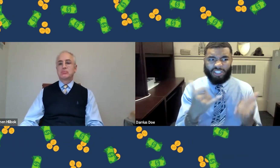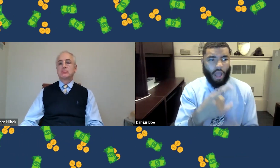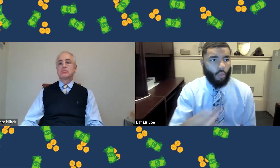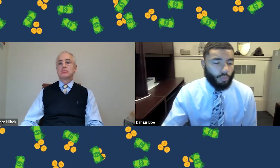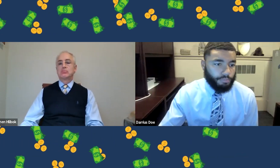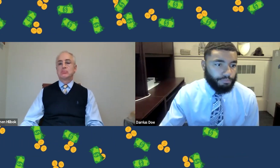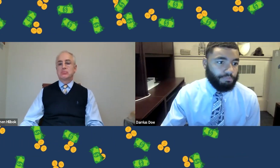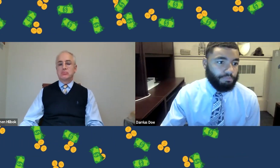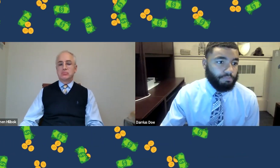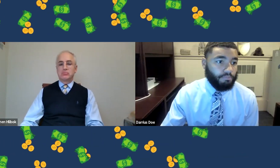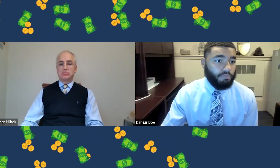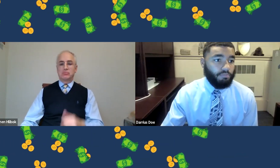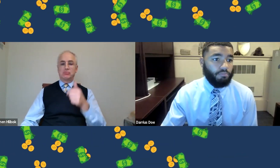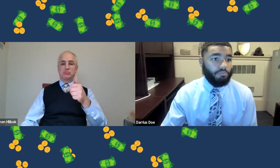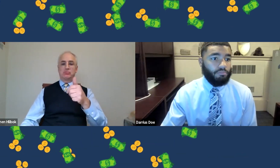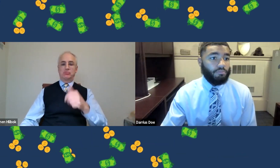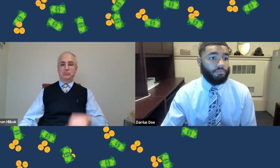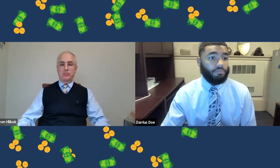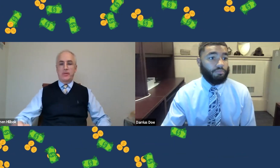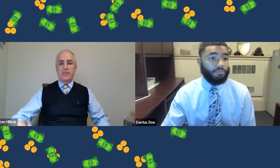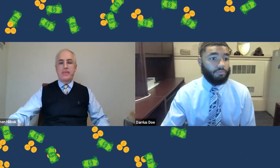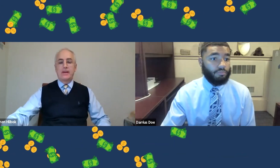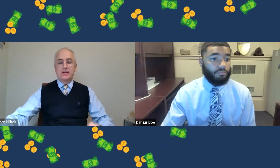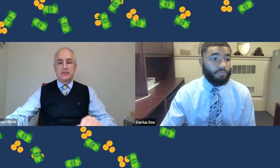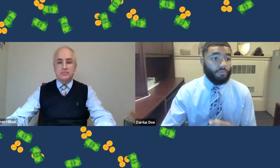And what I will do is share some of the questions that we have already received.